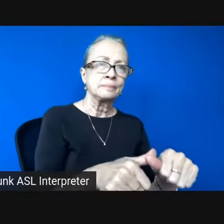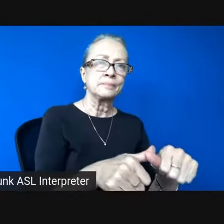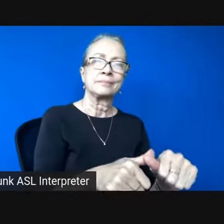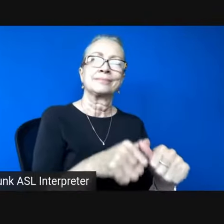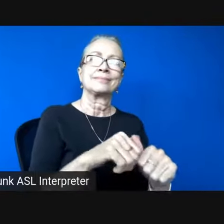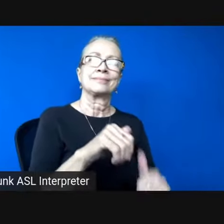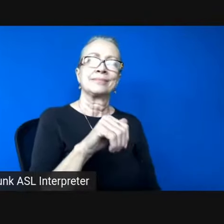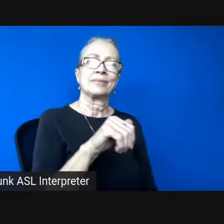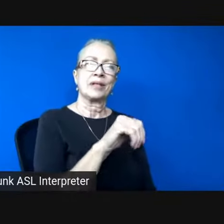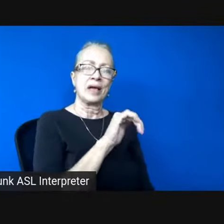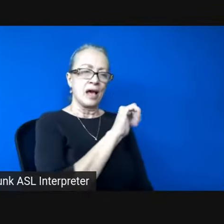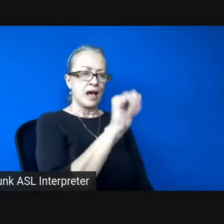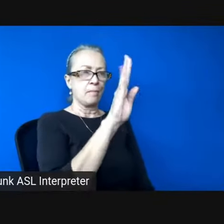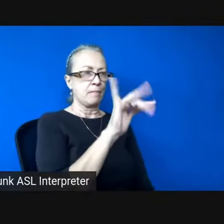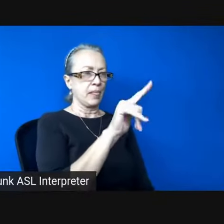A bill the body